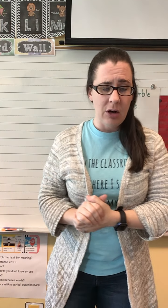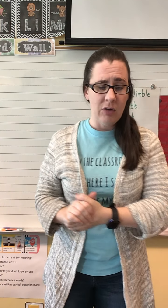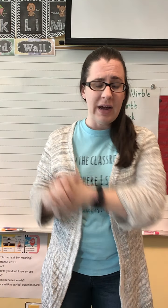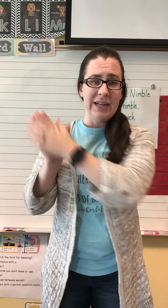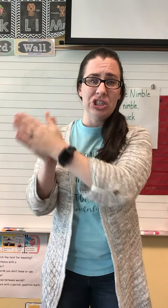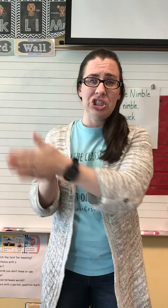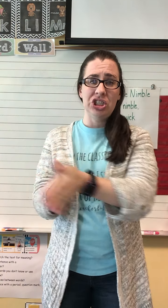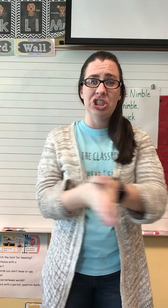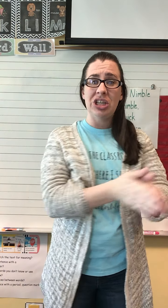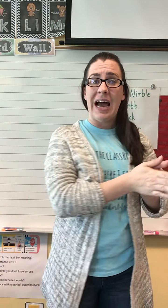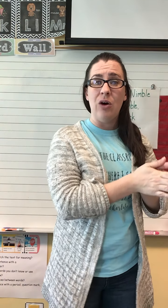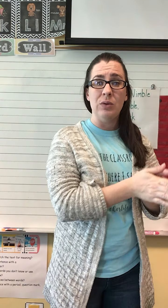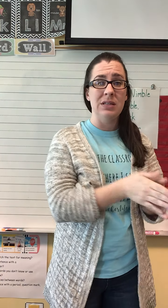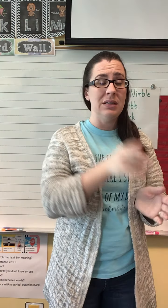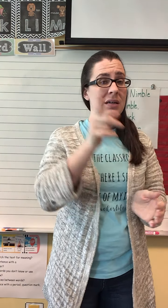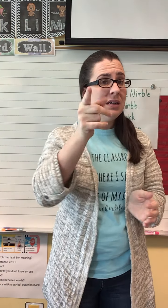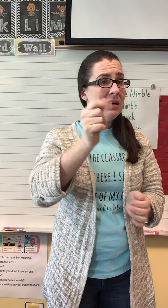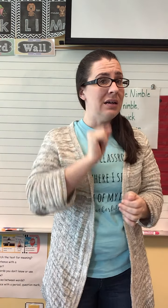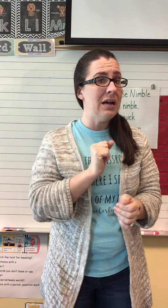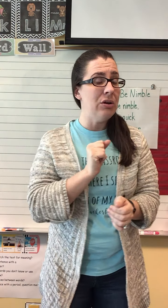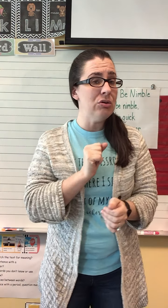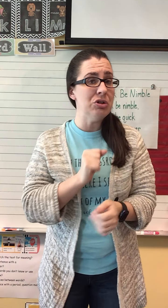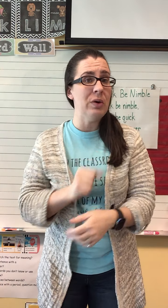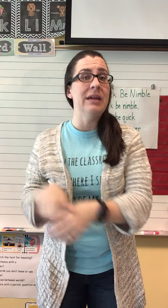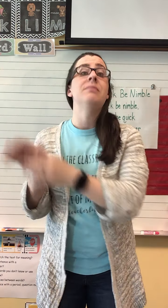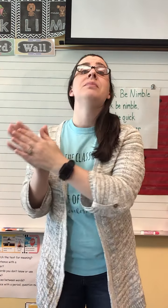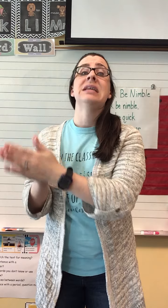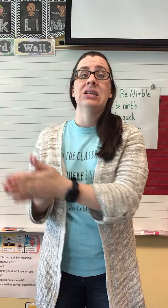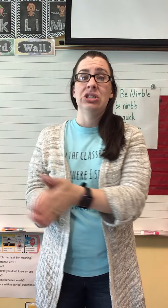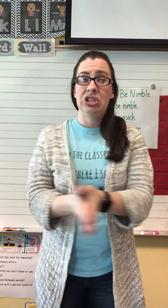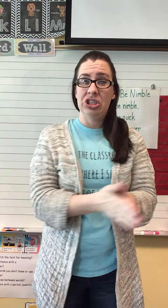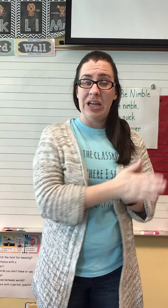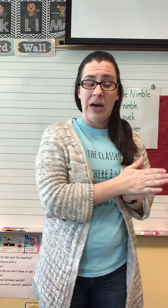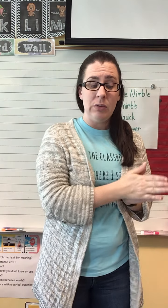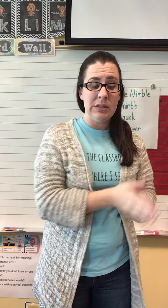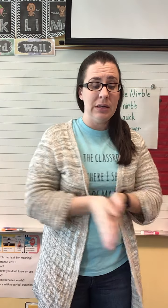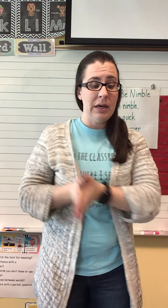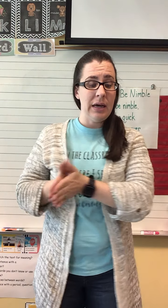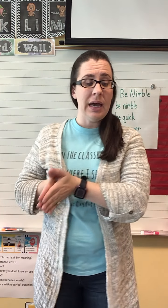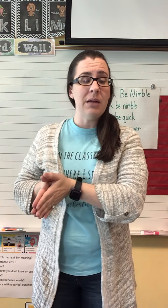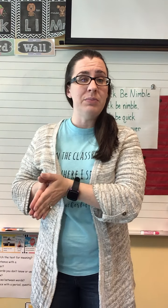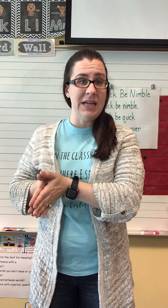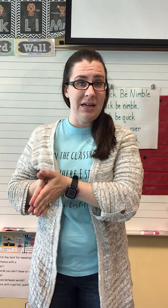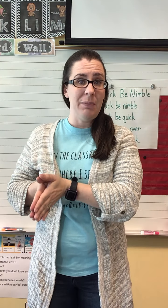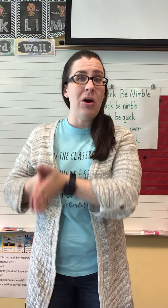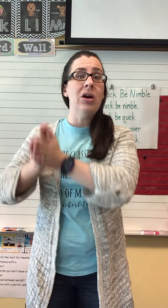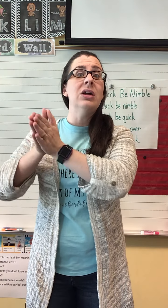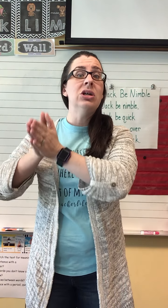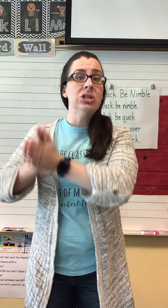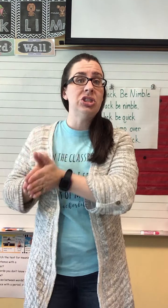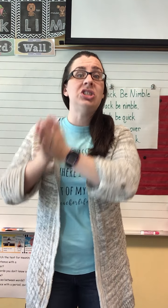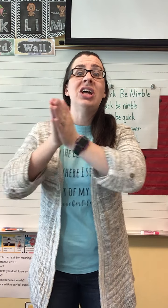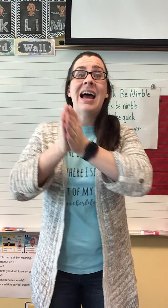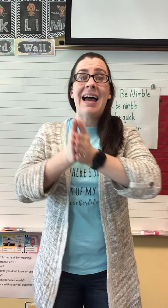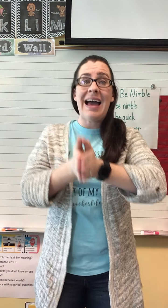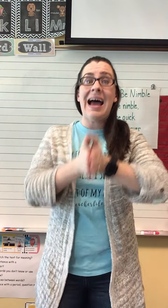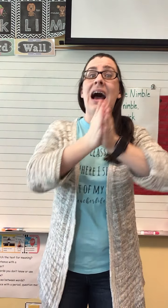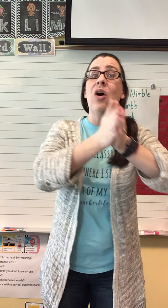All right. Shout. Now, you do it. Shout. And take it apart. Sh. Out.